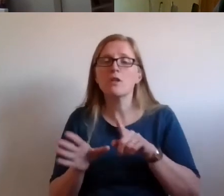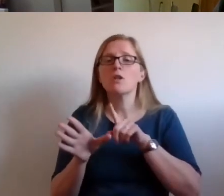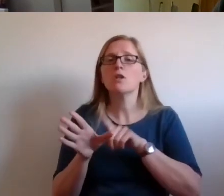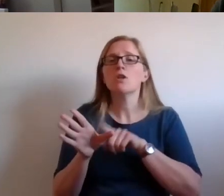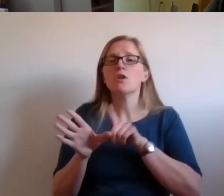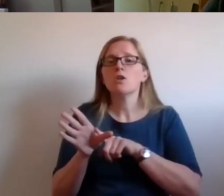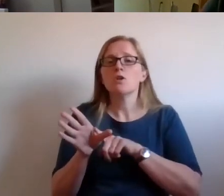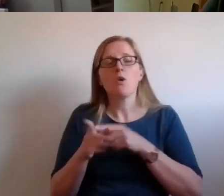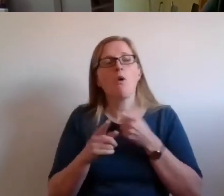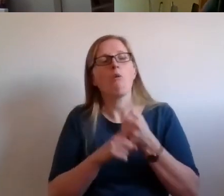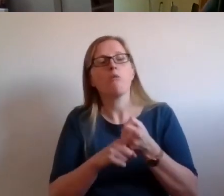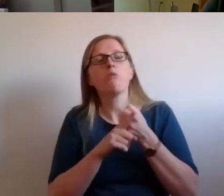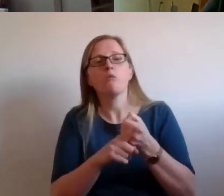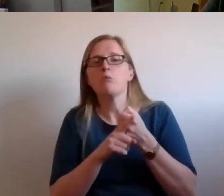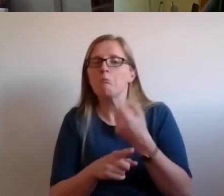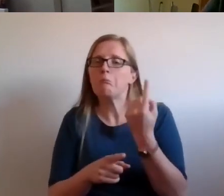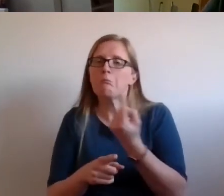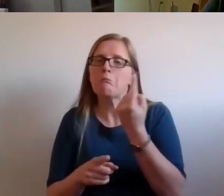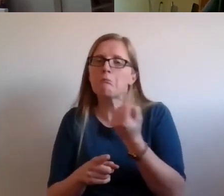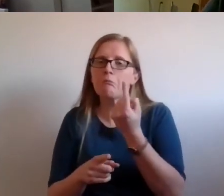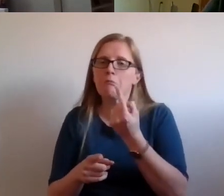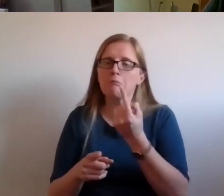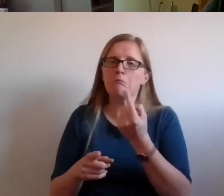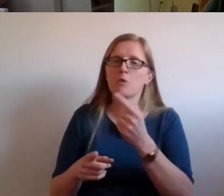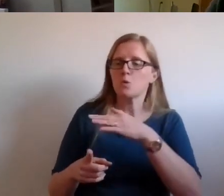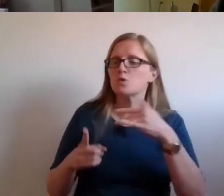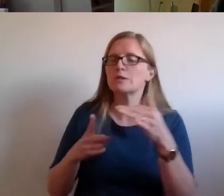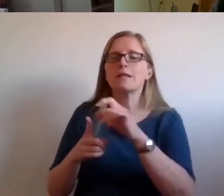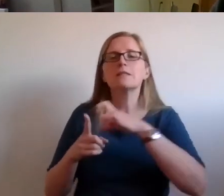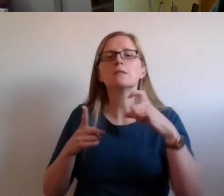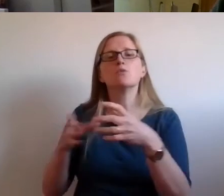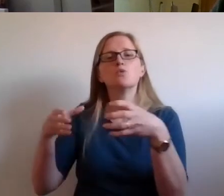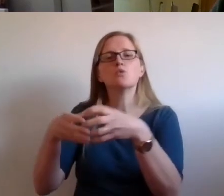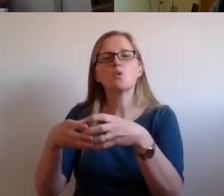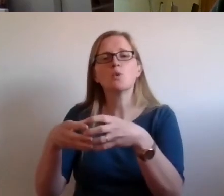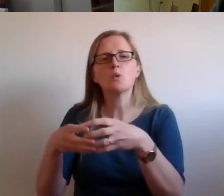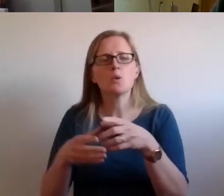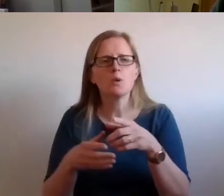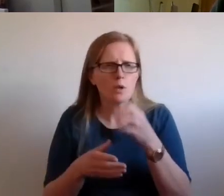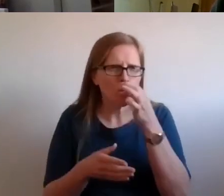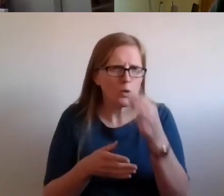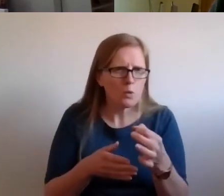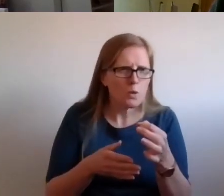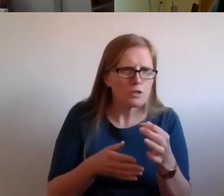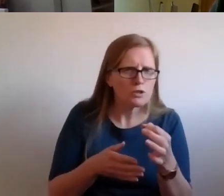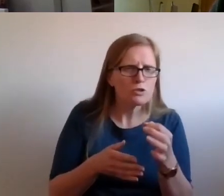groups. I've been seeing your reflections on that. But we have a question from Navina, who's from Canada.